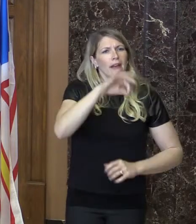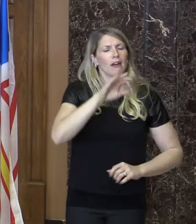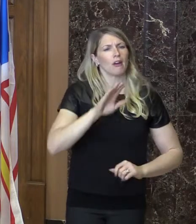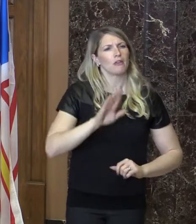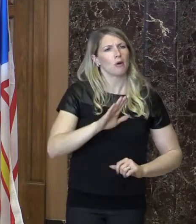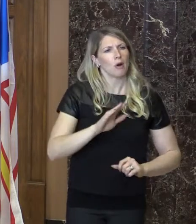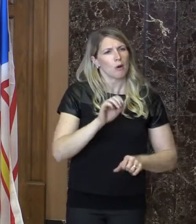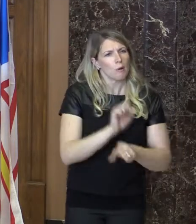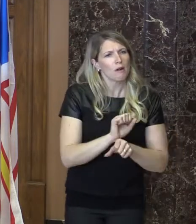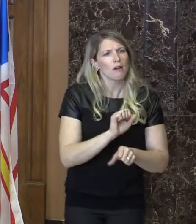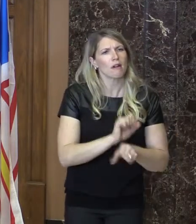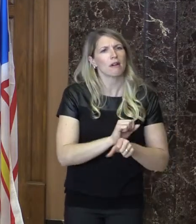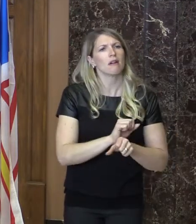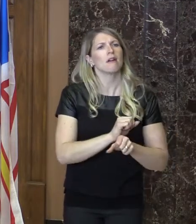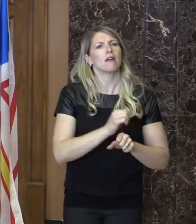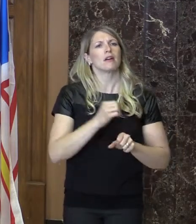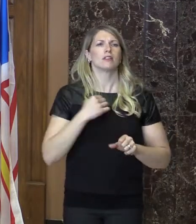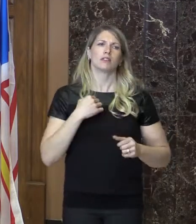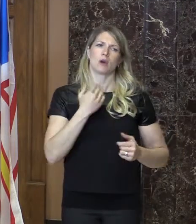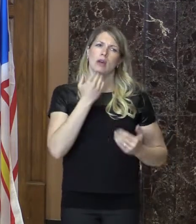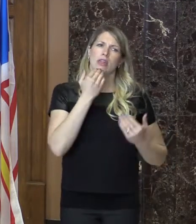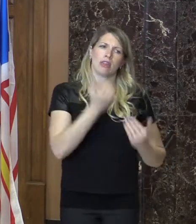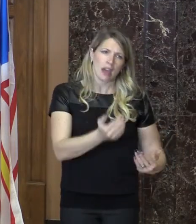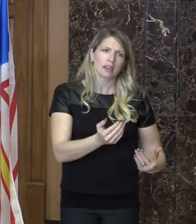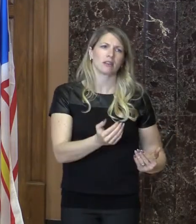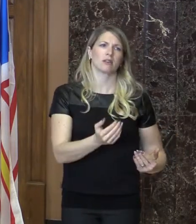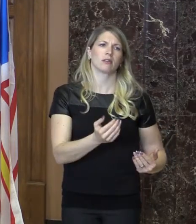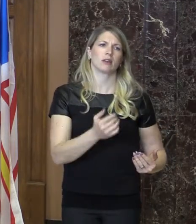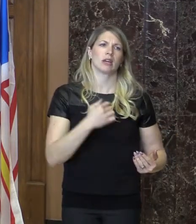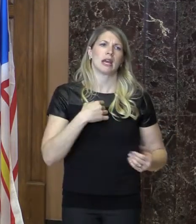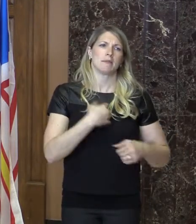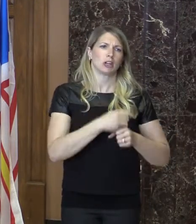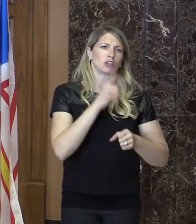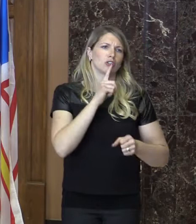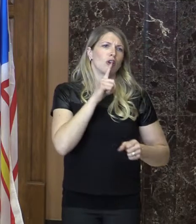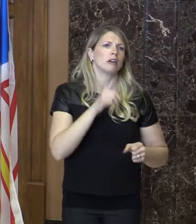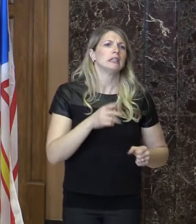that is being shown on you today. You deserve it.